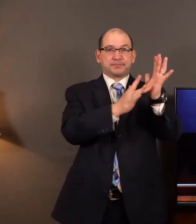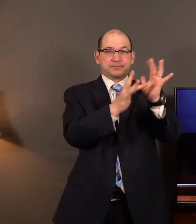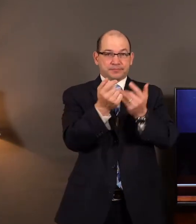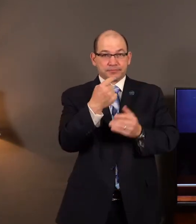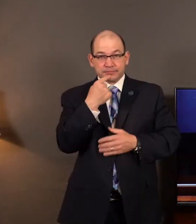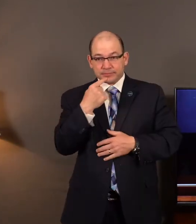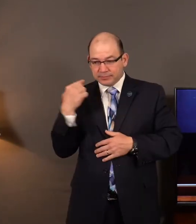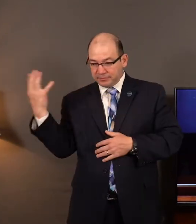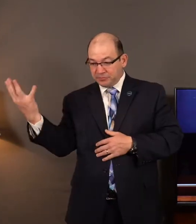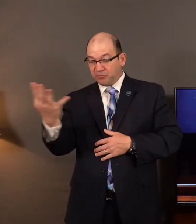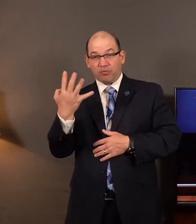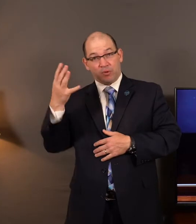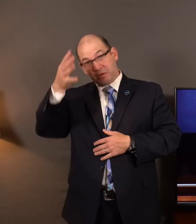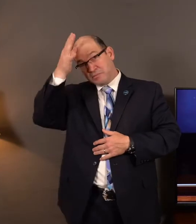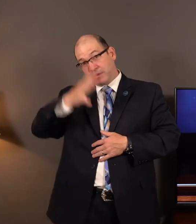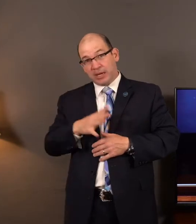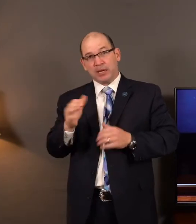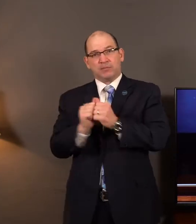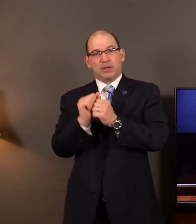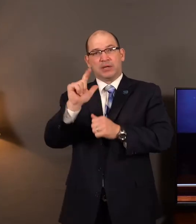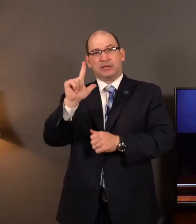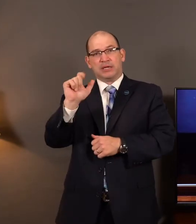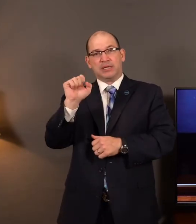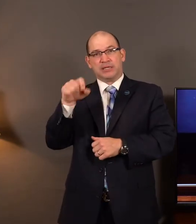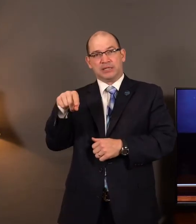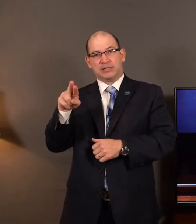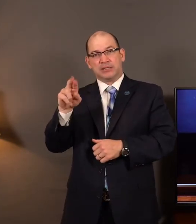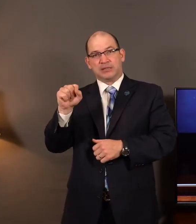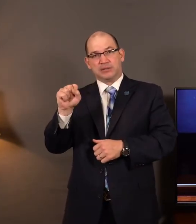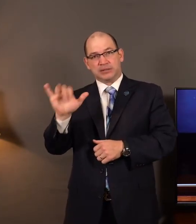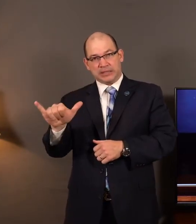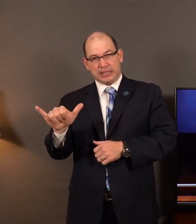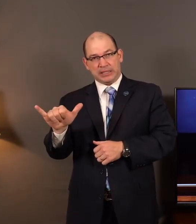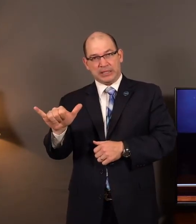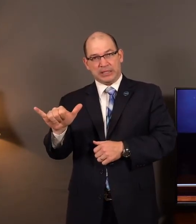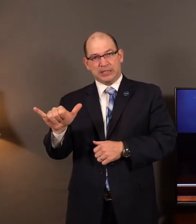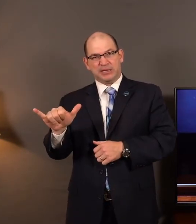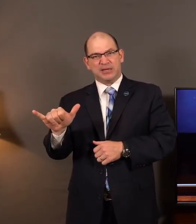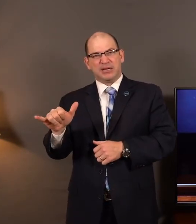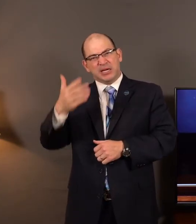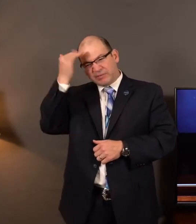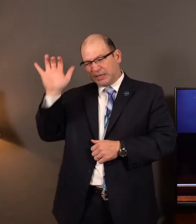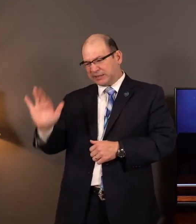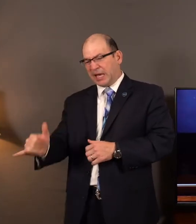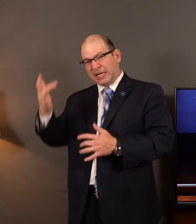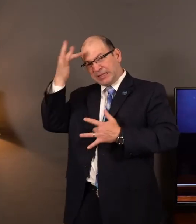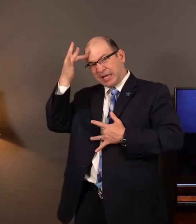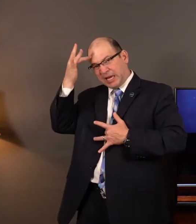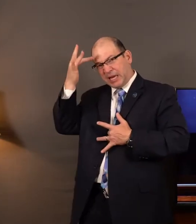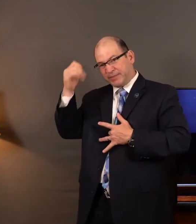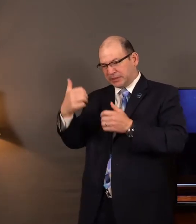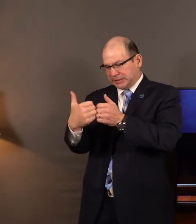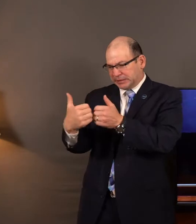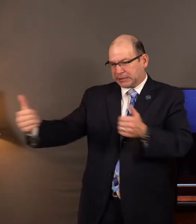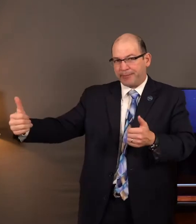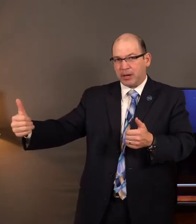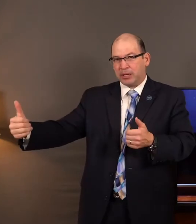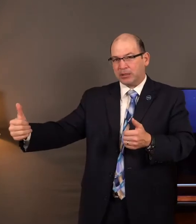these were leprous men. Because of their leprousy they were excluded from society. Because of their